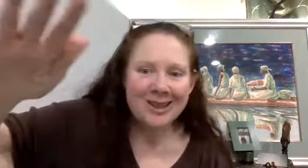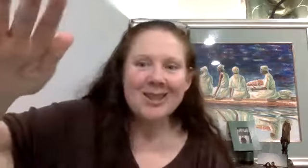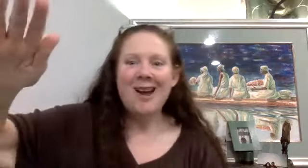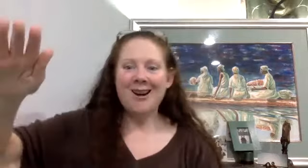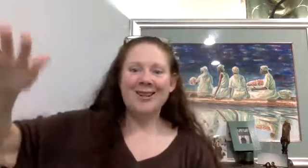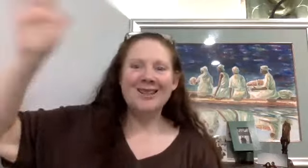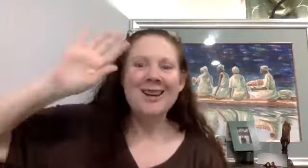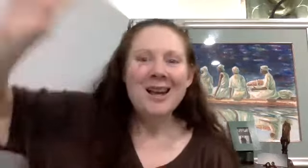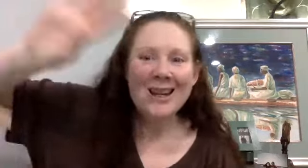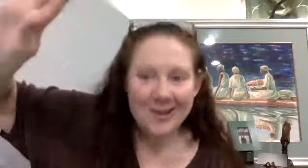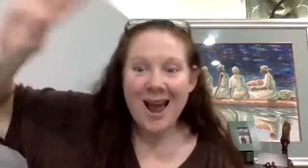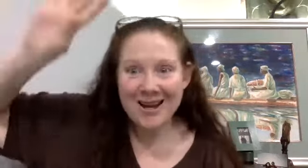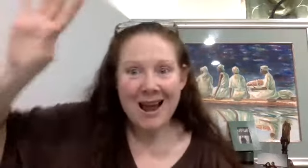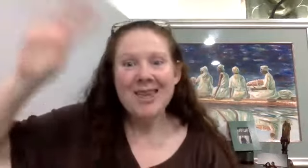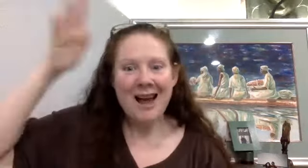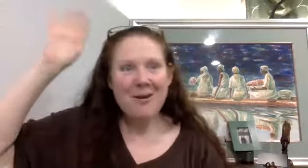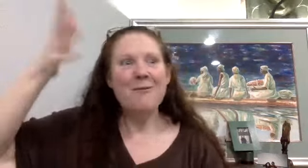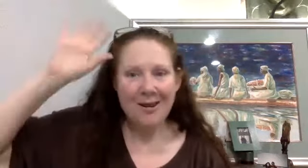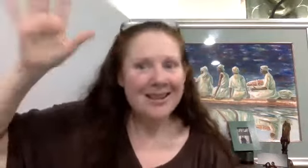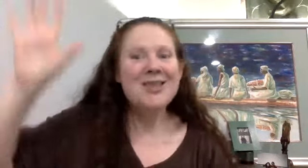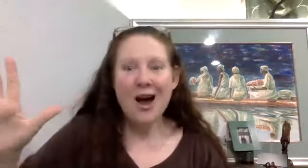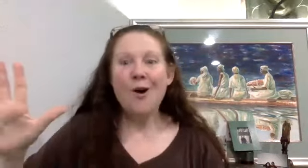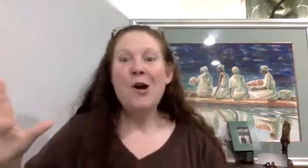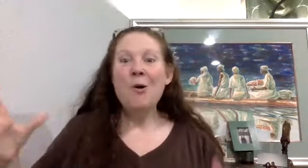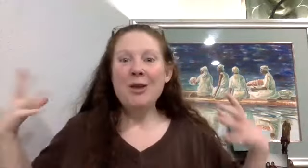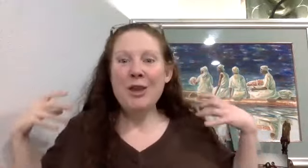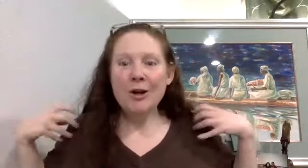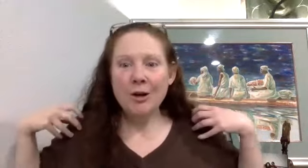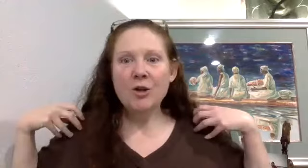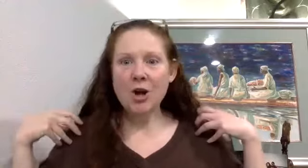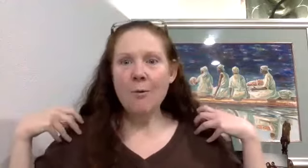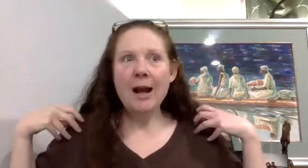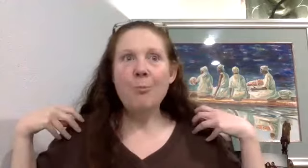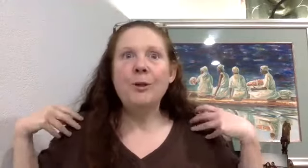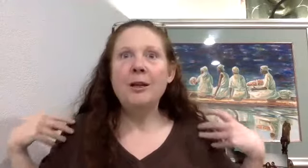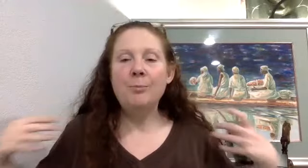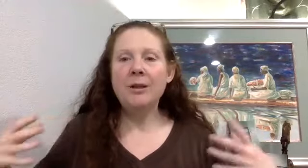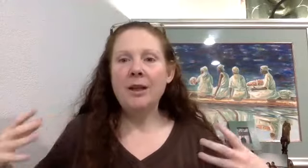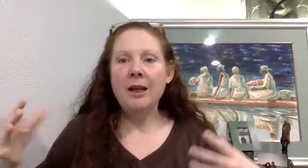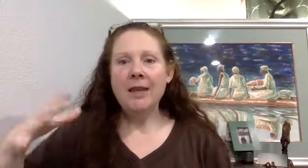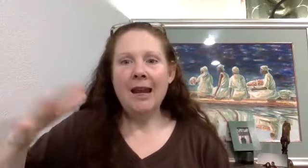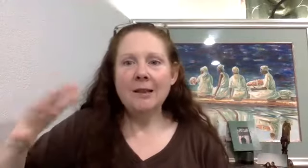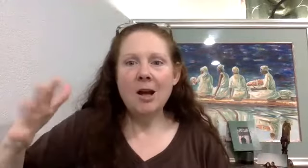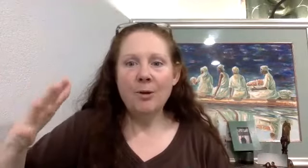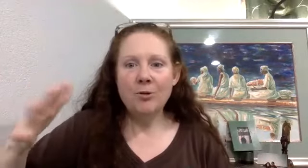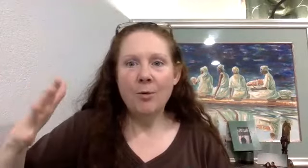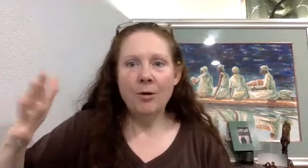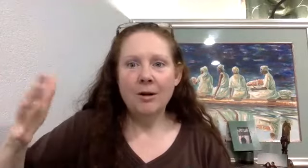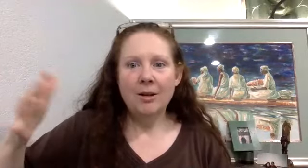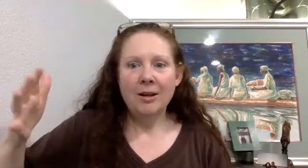to the doctor and said, could you die? I think I've, I've, no, they're, they're showing up with the inability. They can't stop a tremor in